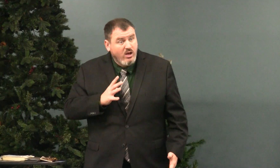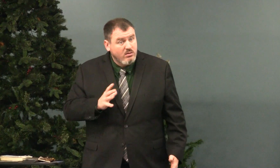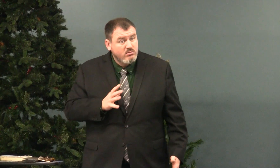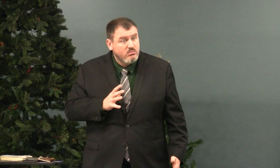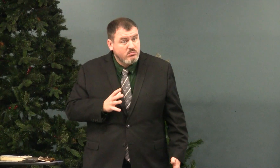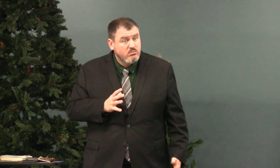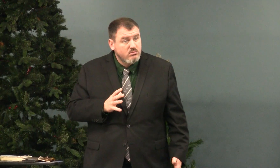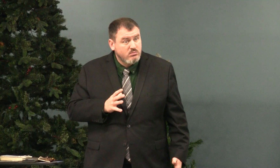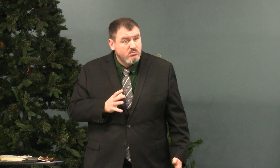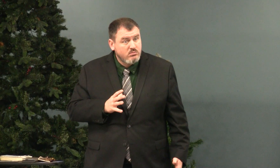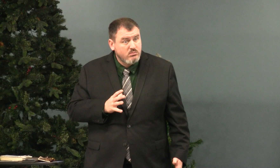fine. That's fine.